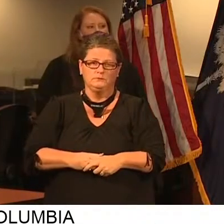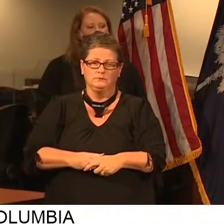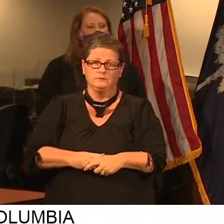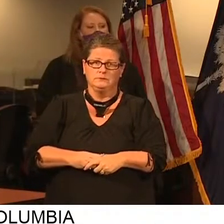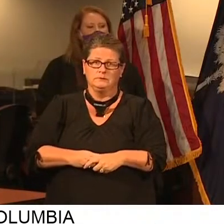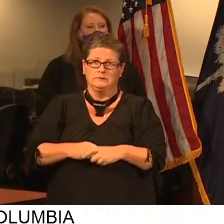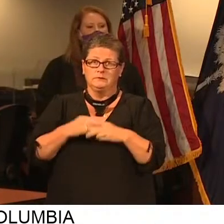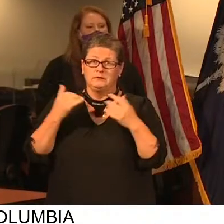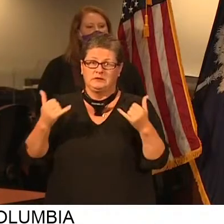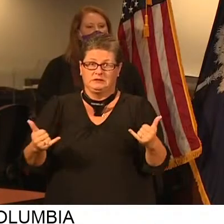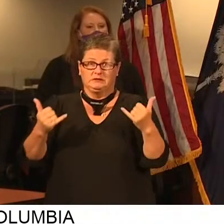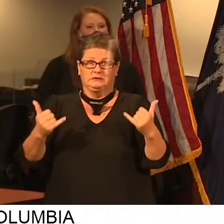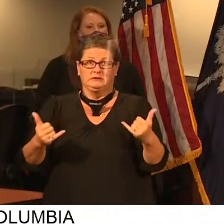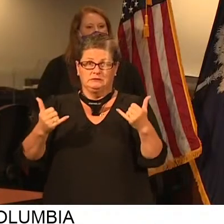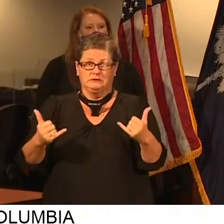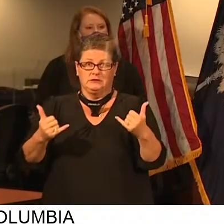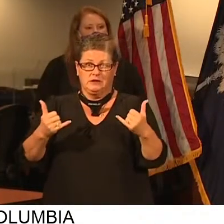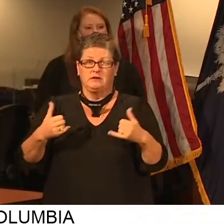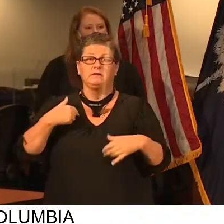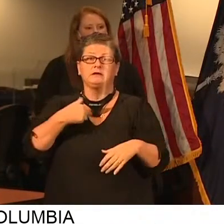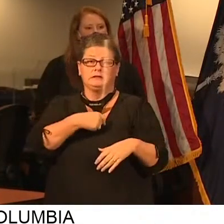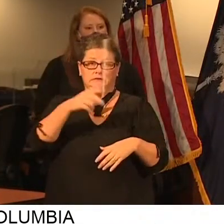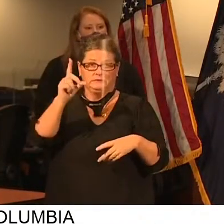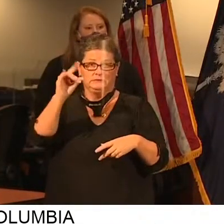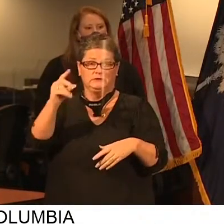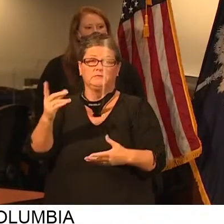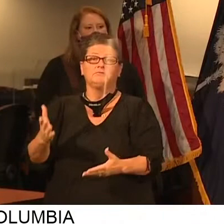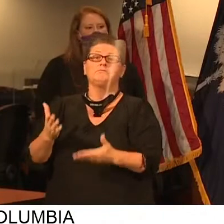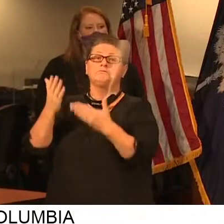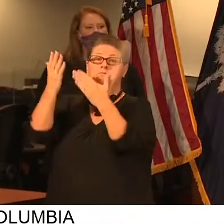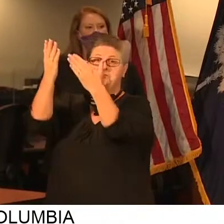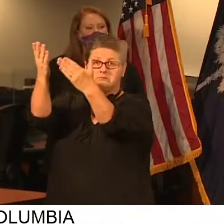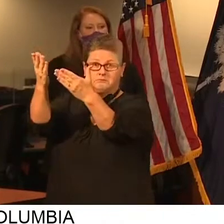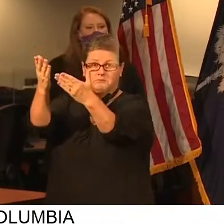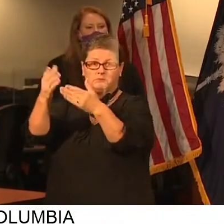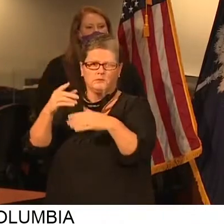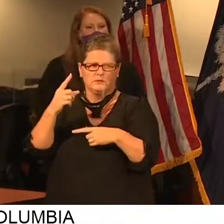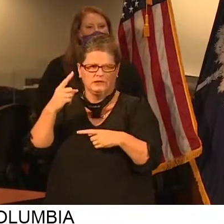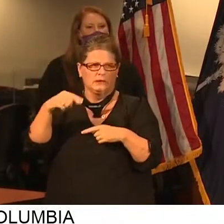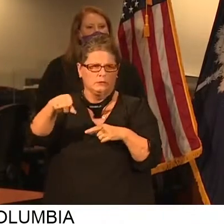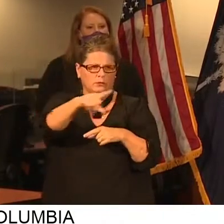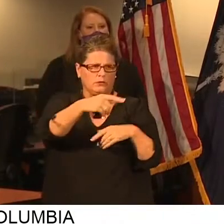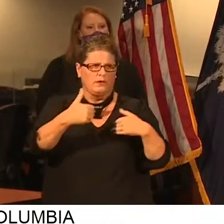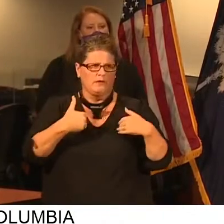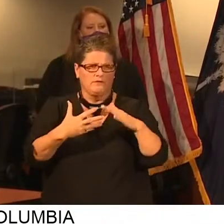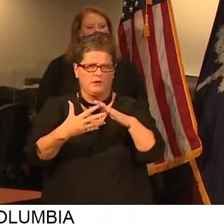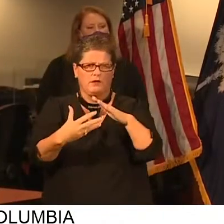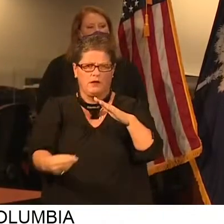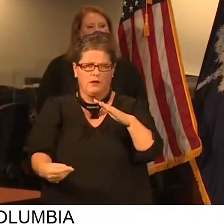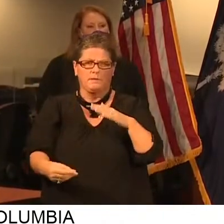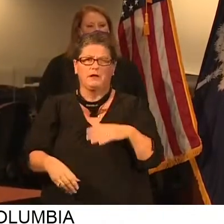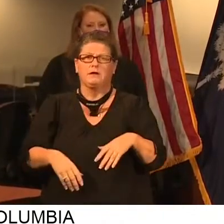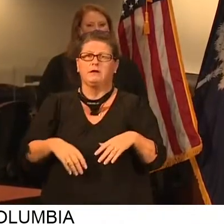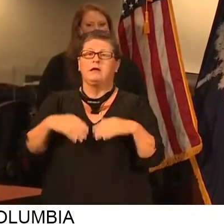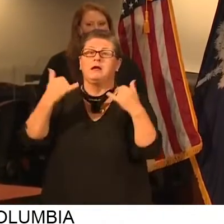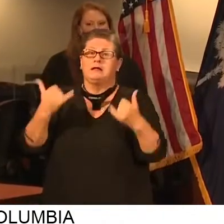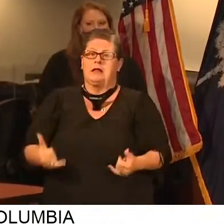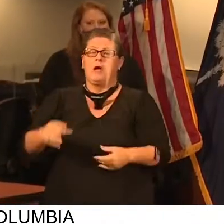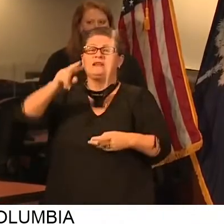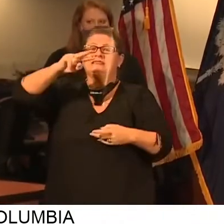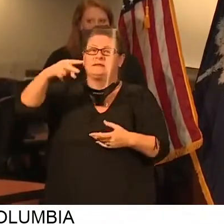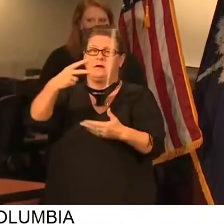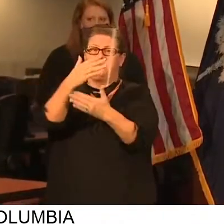Today, I have provided recommendations, you may have a copy of it there, for the second phase of